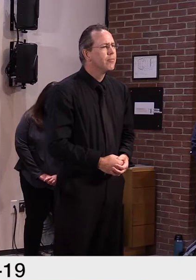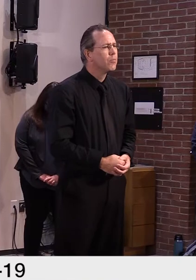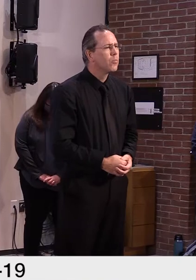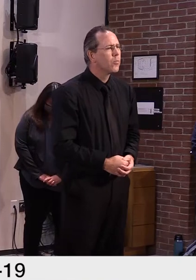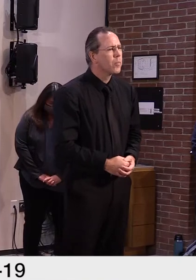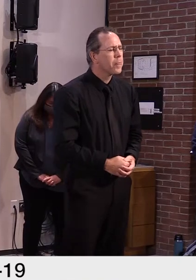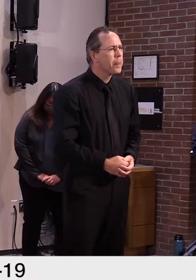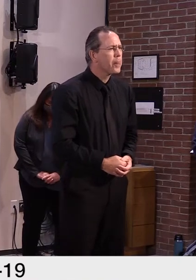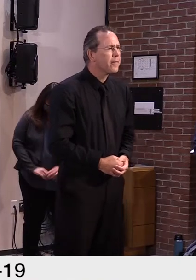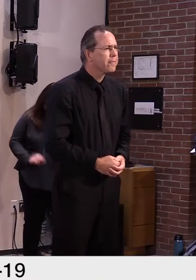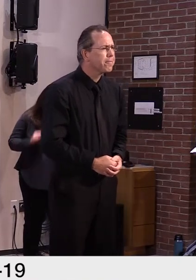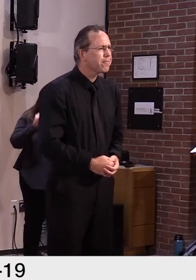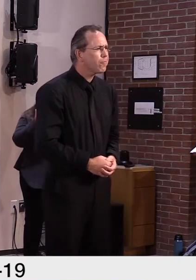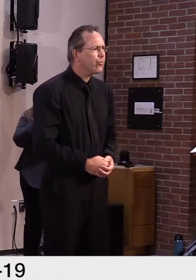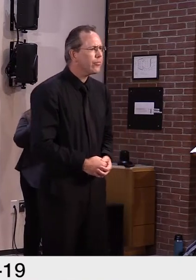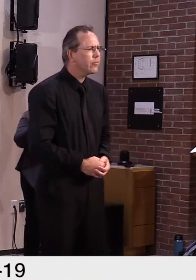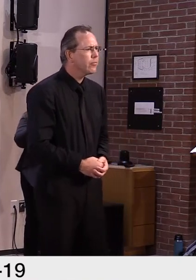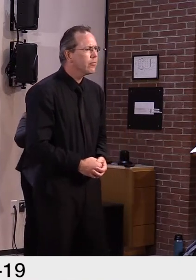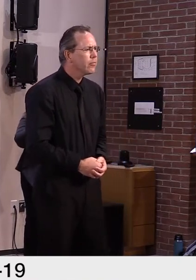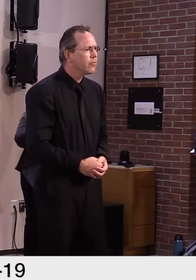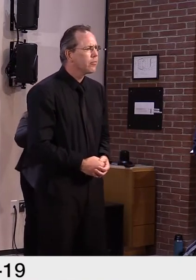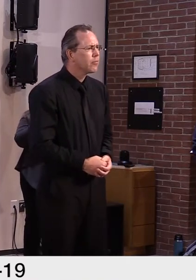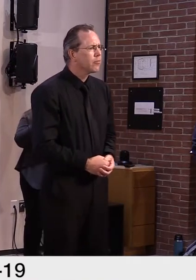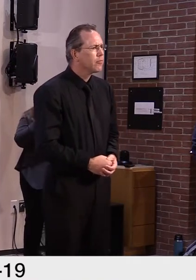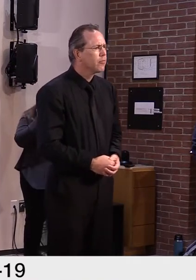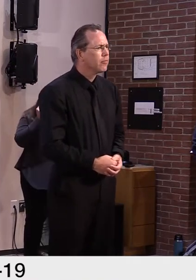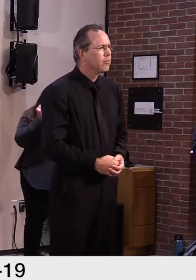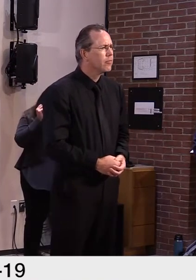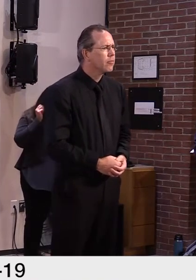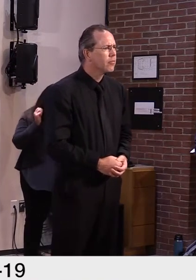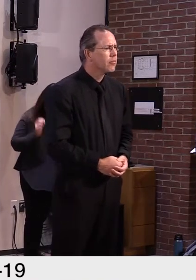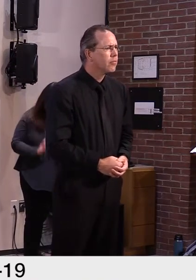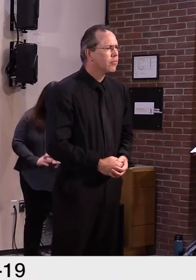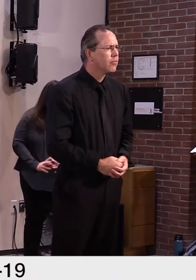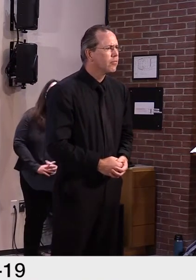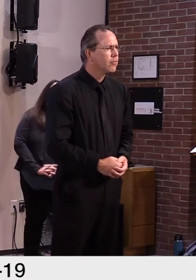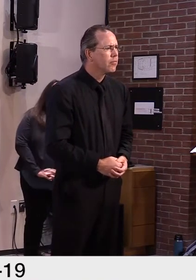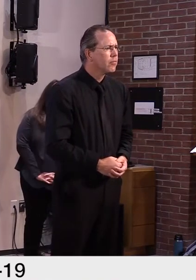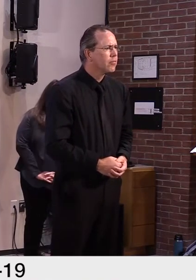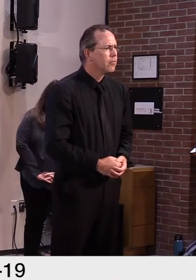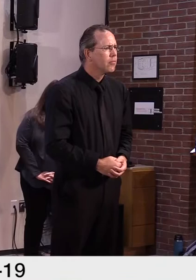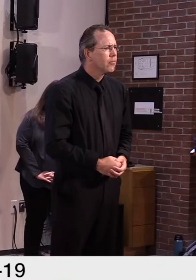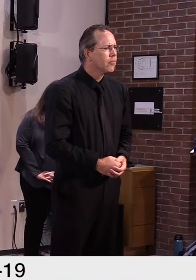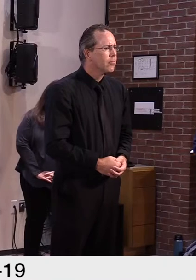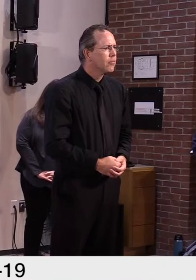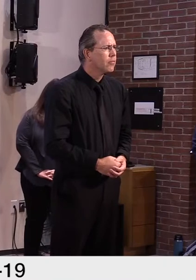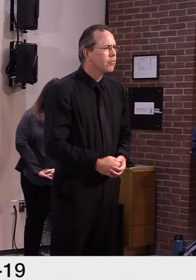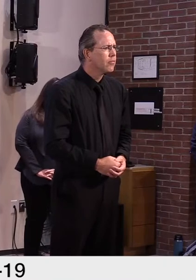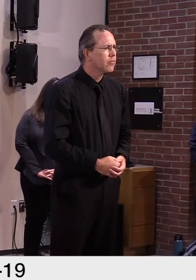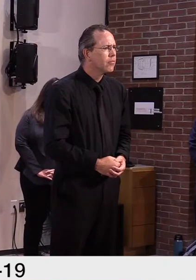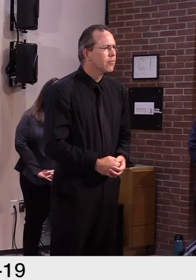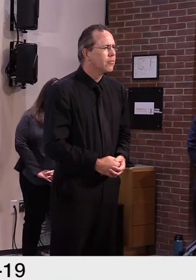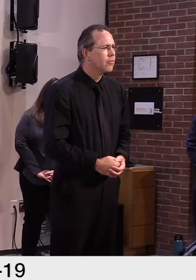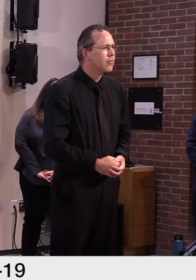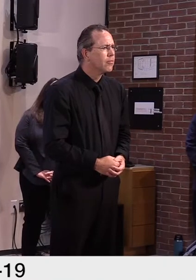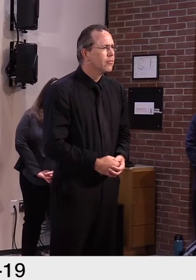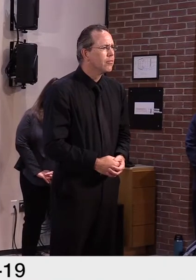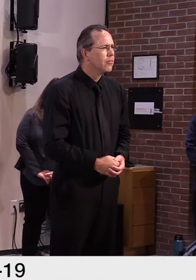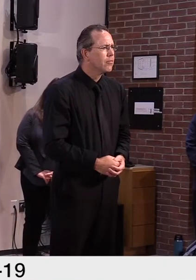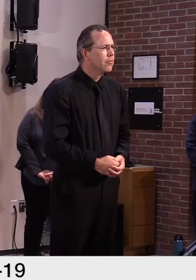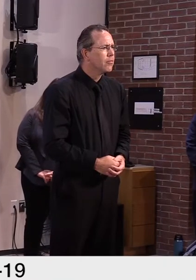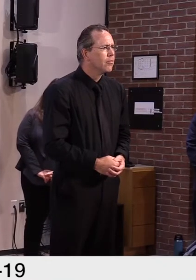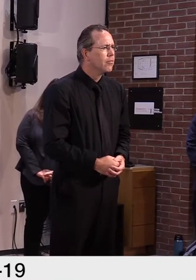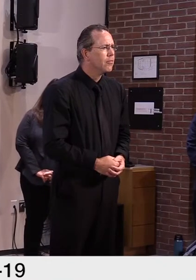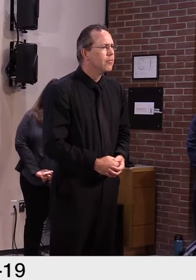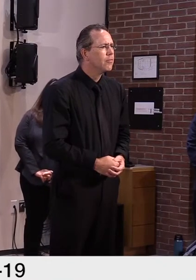year being on the lake. Any message to folks? I mean, are we driving too fast? Are we driving just distracted? I'd say